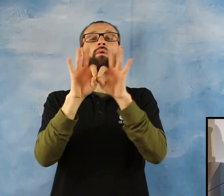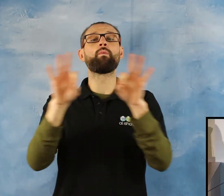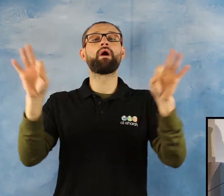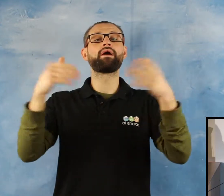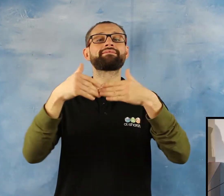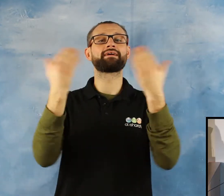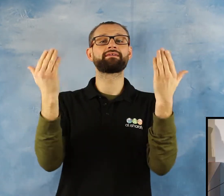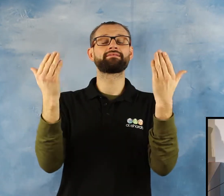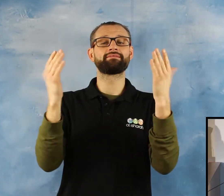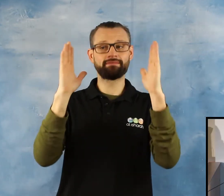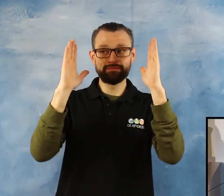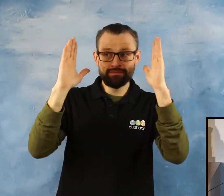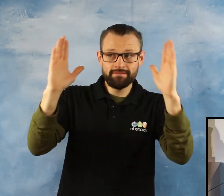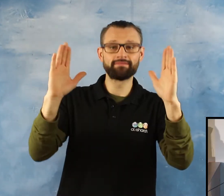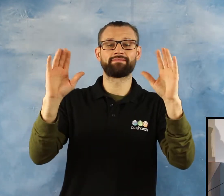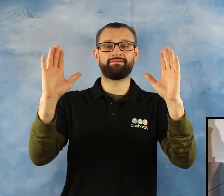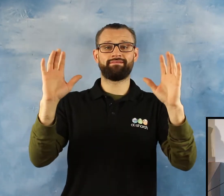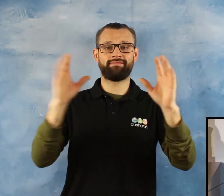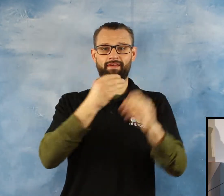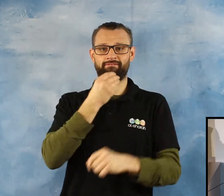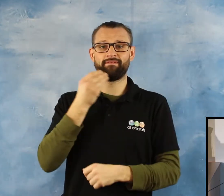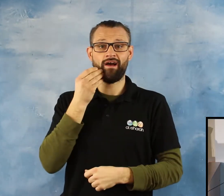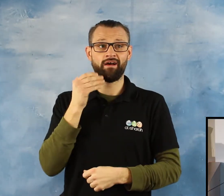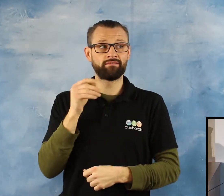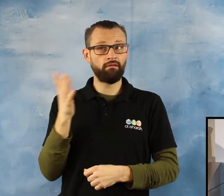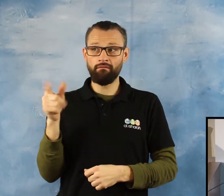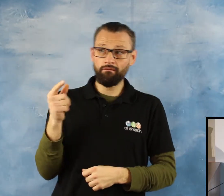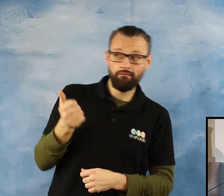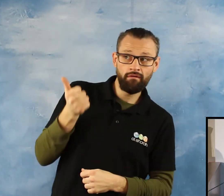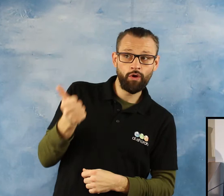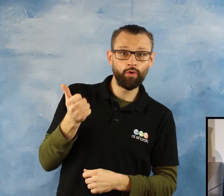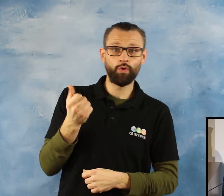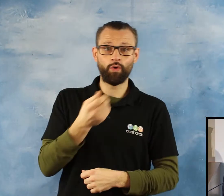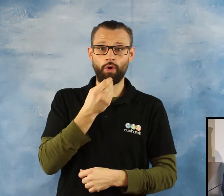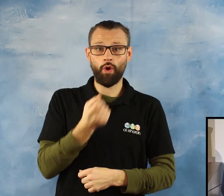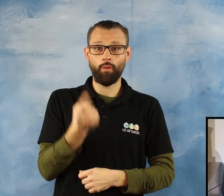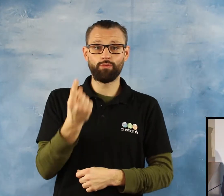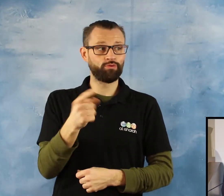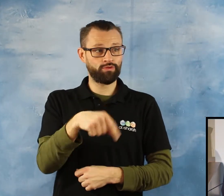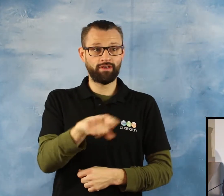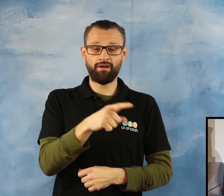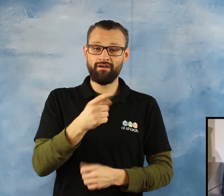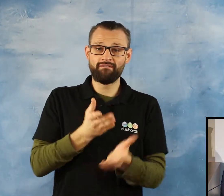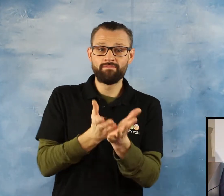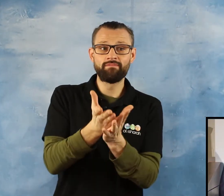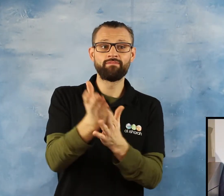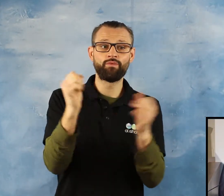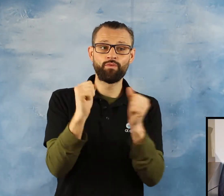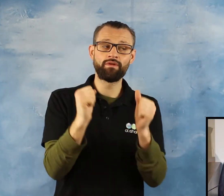So this is a good opportunity of fasting in the winter and also tahajjud, night